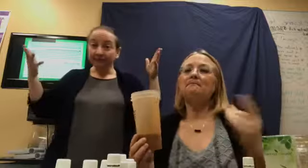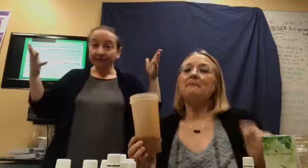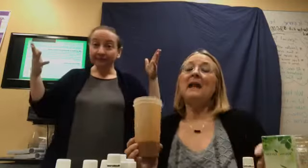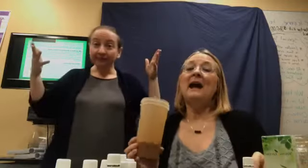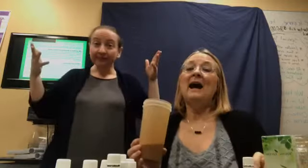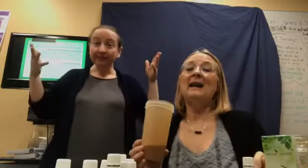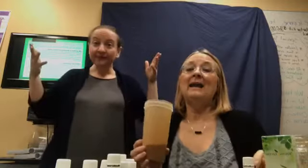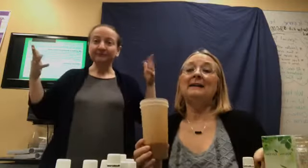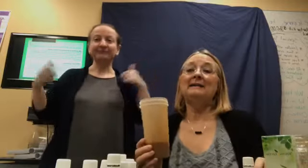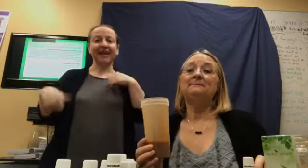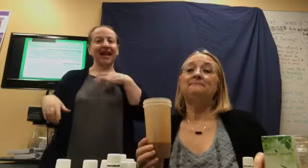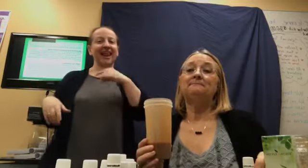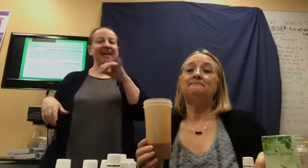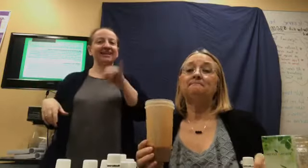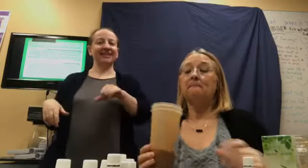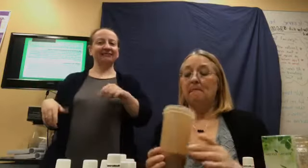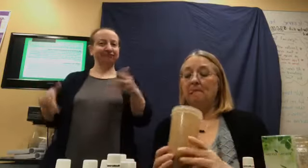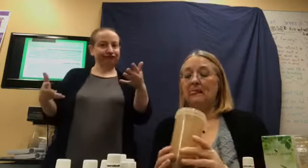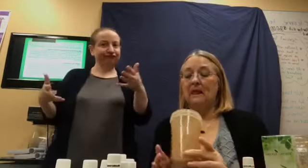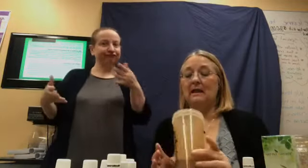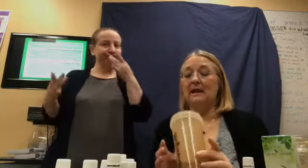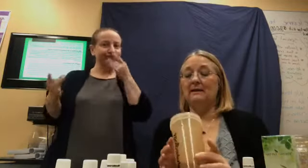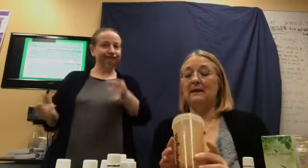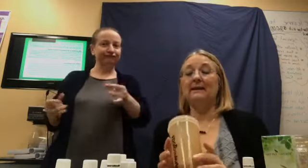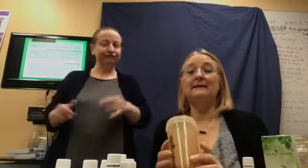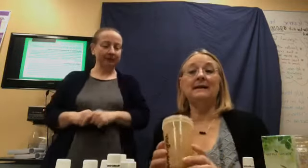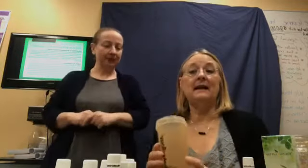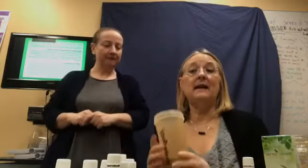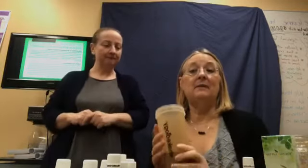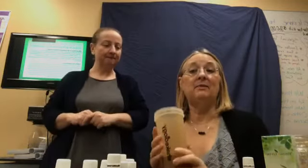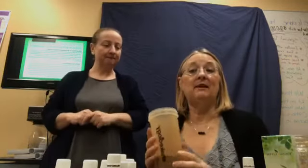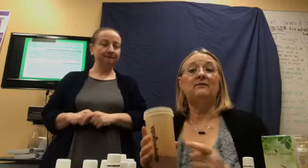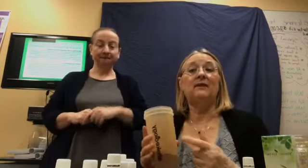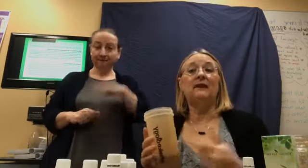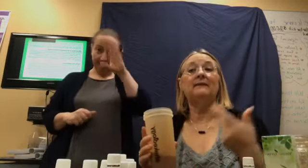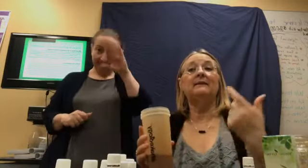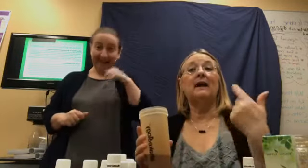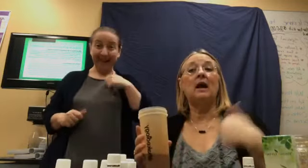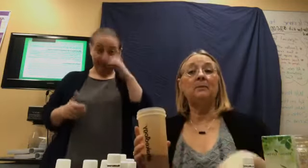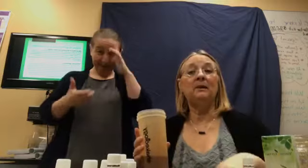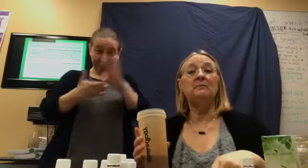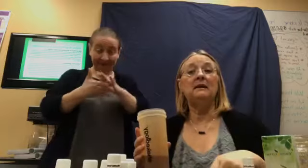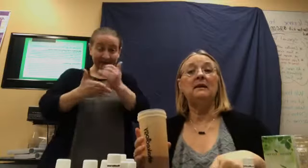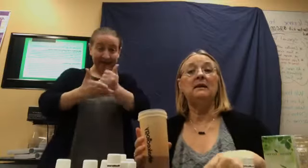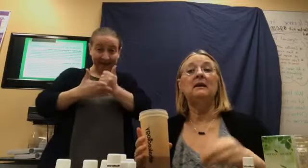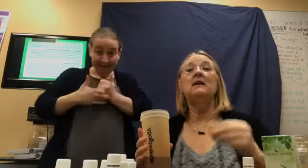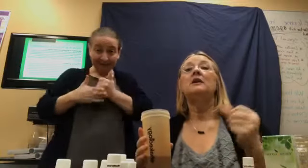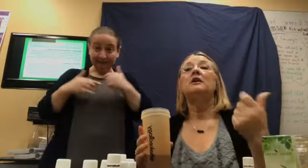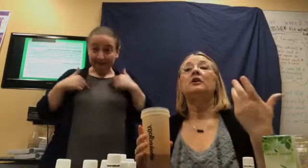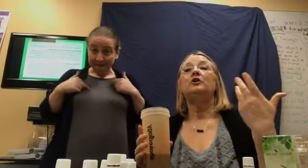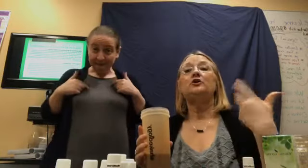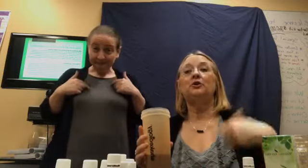I like it. And, like I said, I believe that it's helping me to